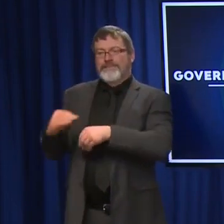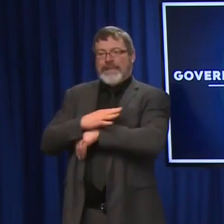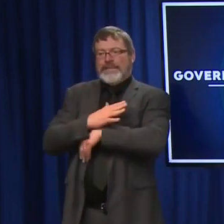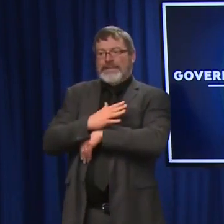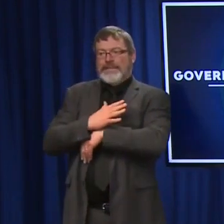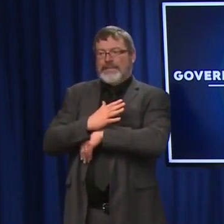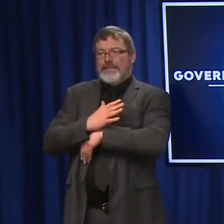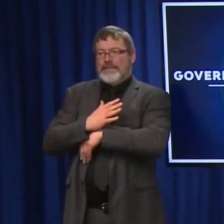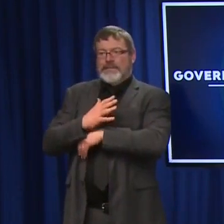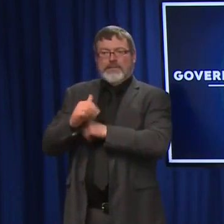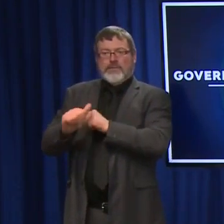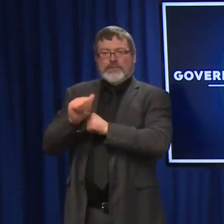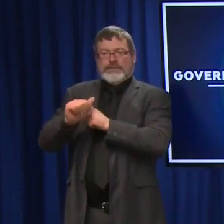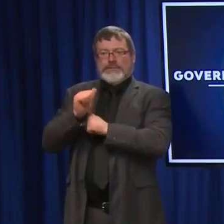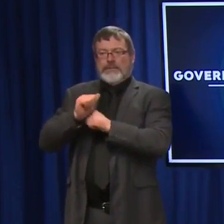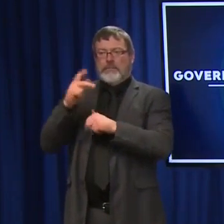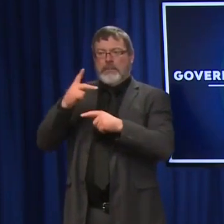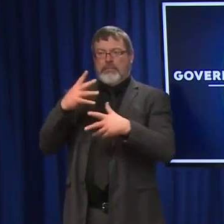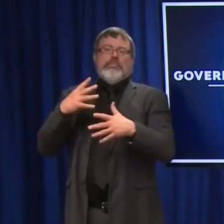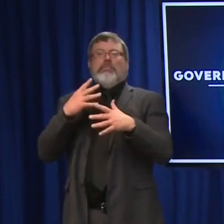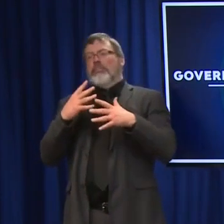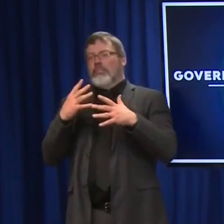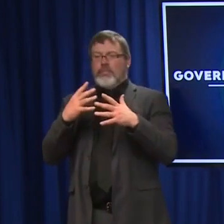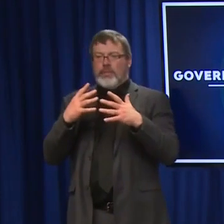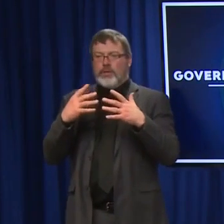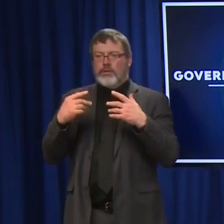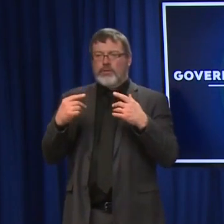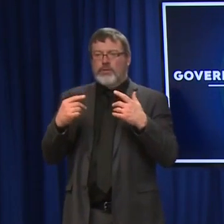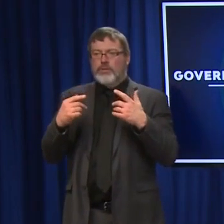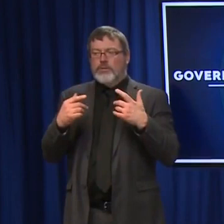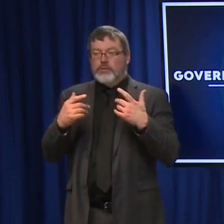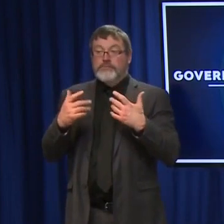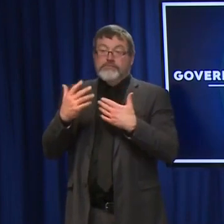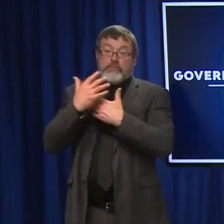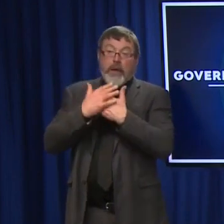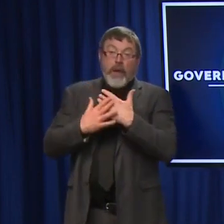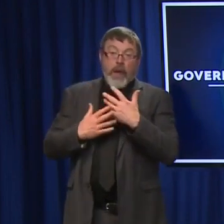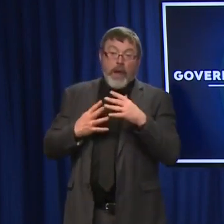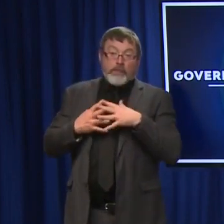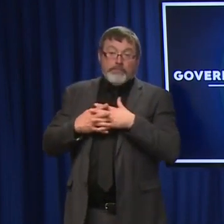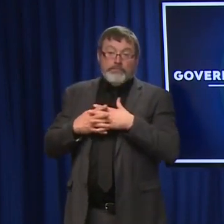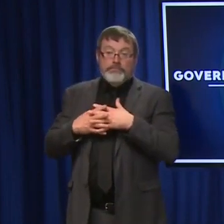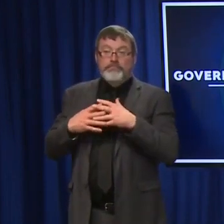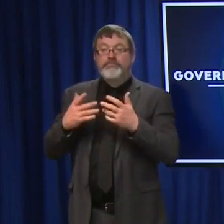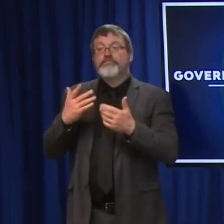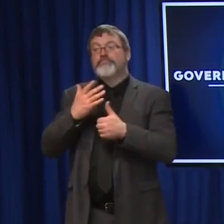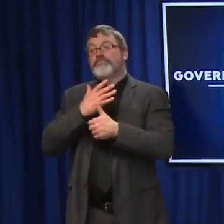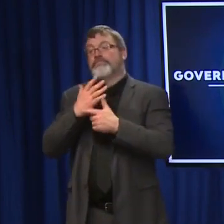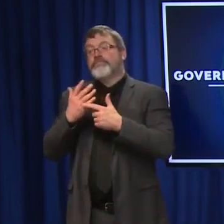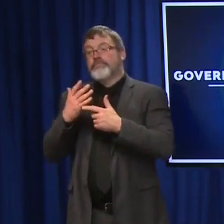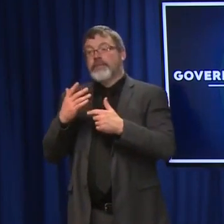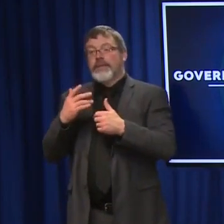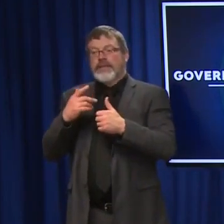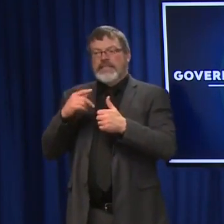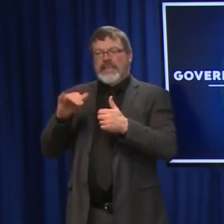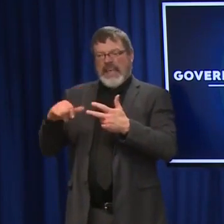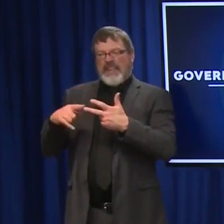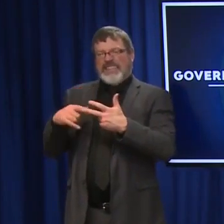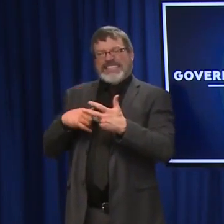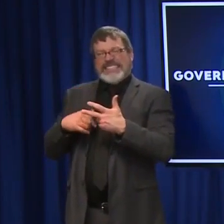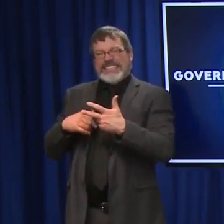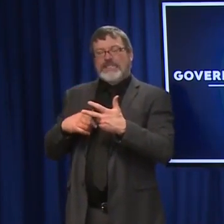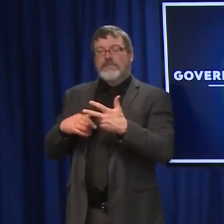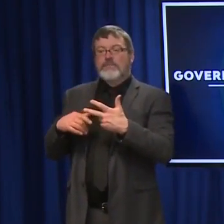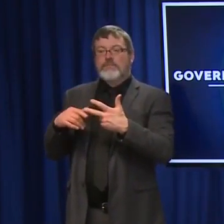found with the Janssen vaccine, specifically the thrombosis with thrombocytopenia syndrome, thrombosis with